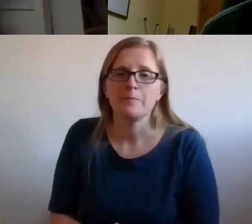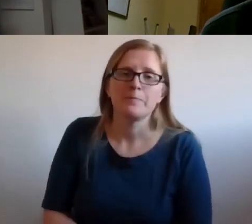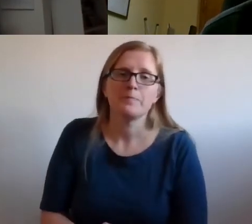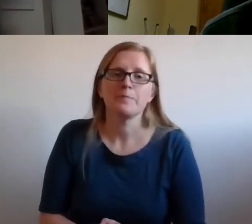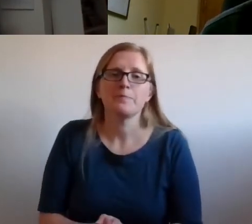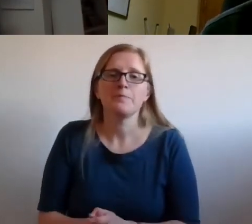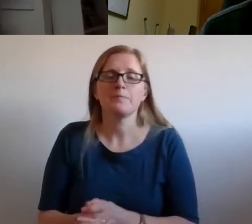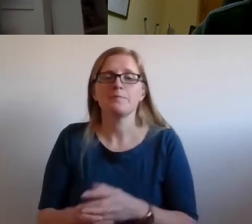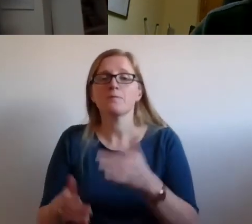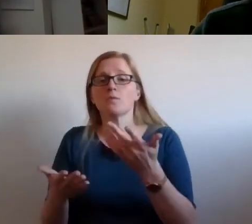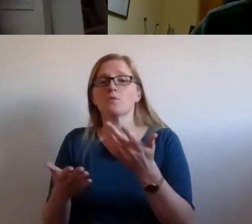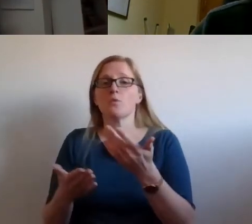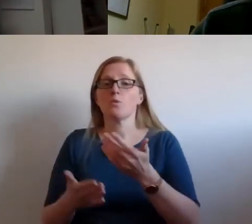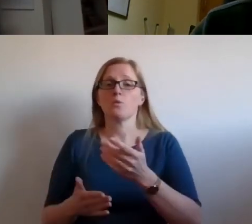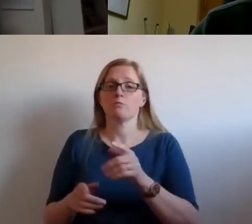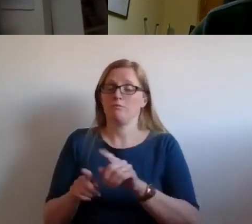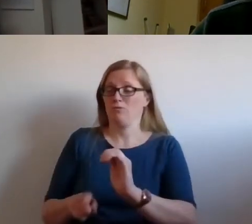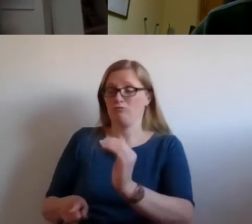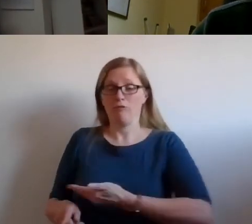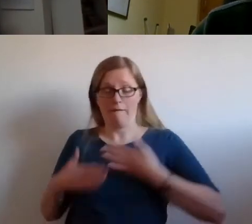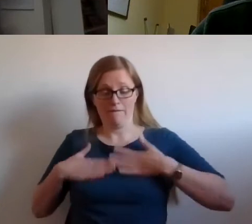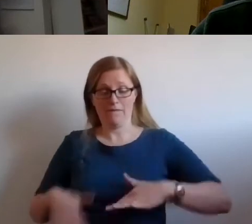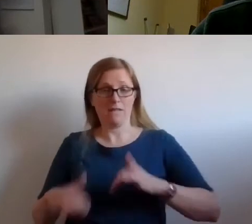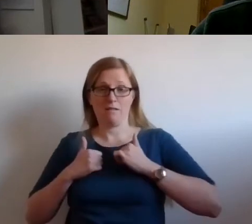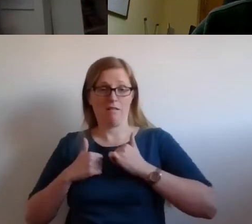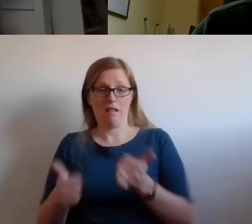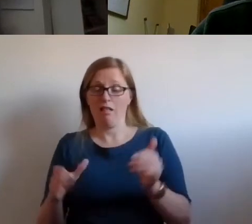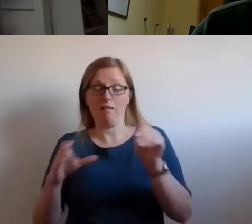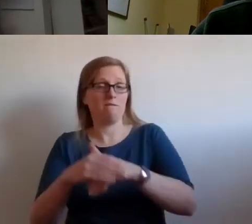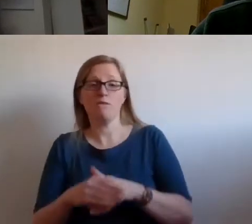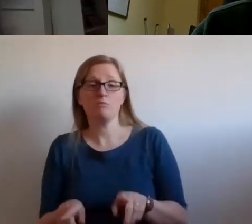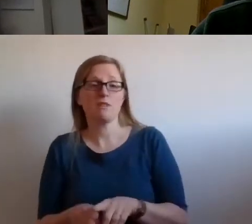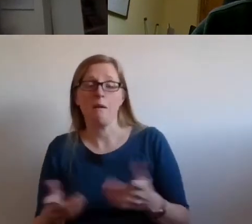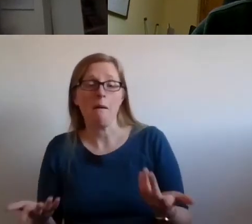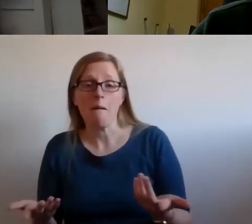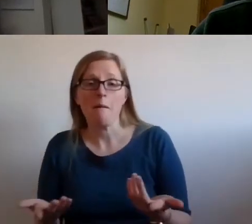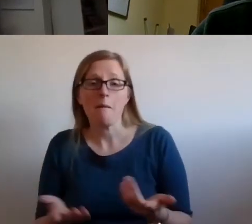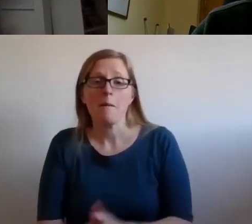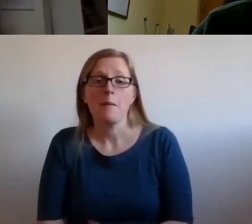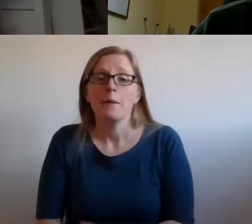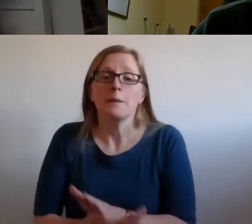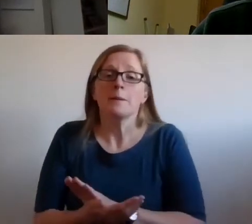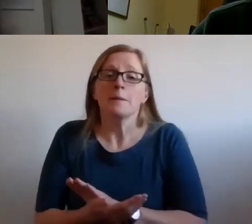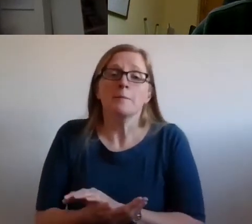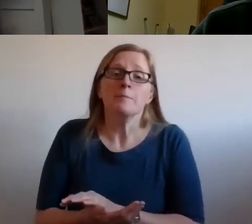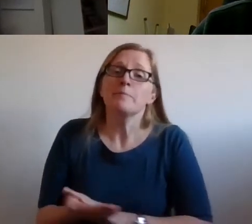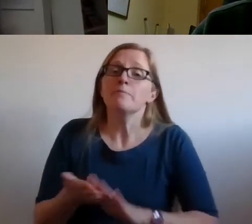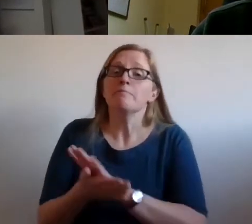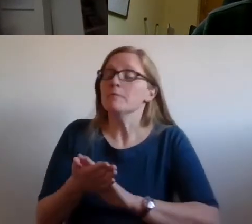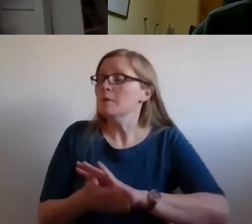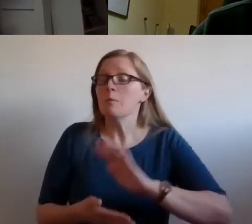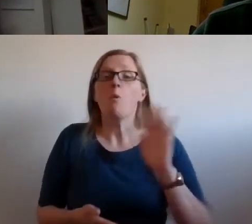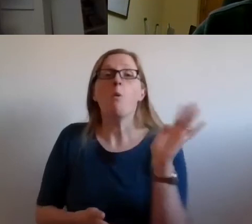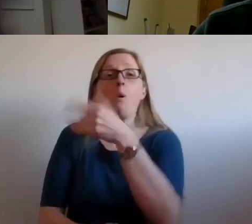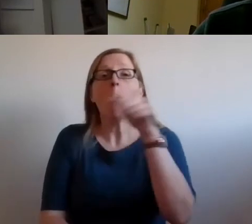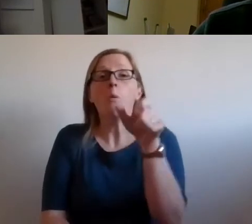yeah, it's, everyone has to do something and everyone can do something from whatever discipline they